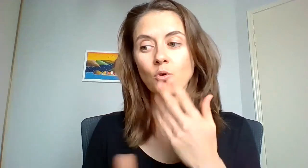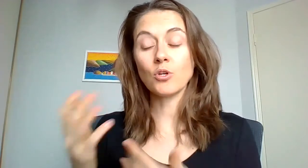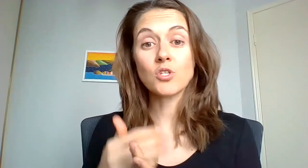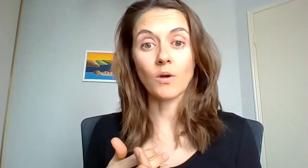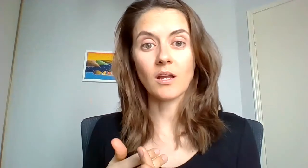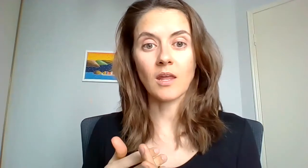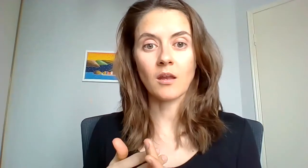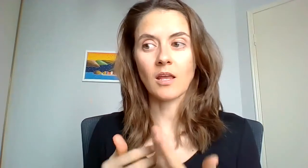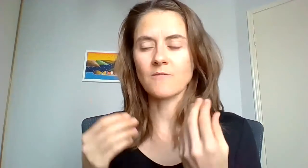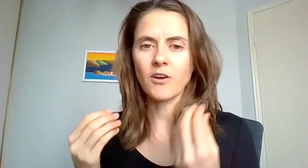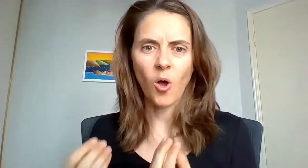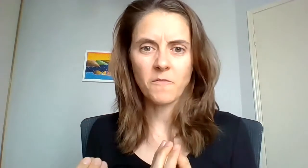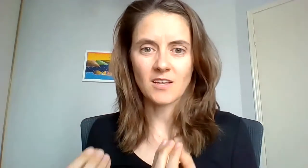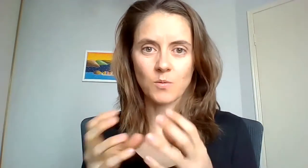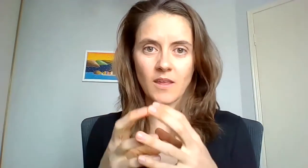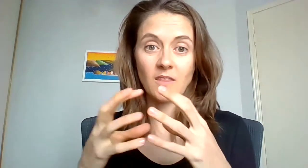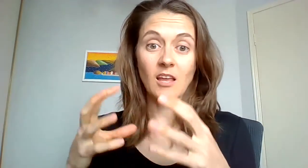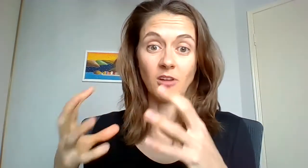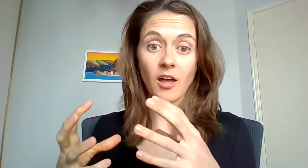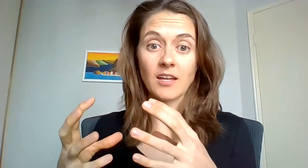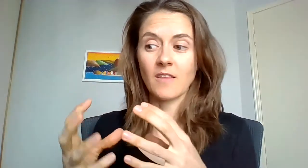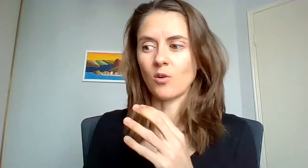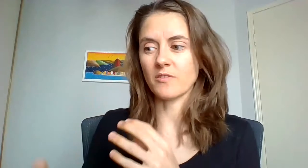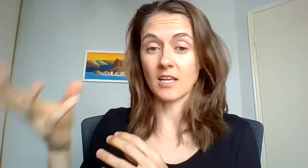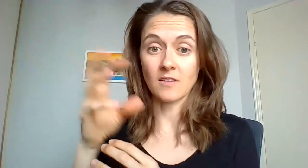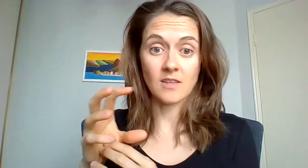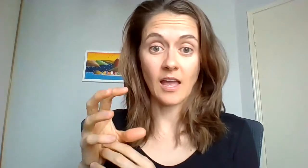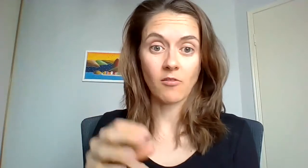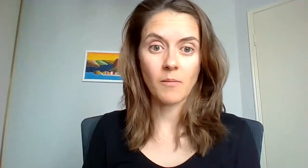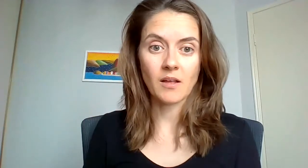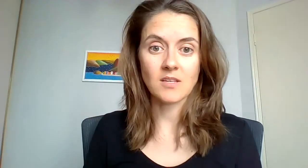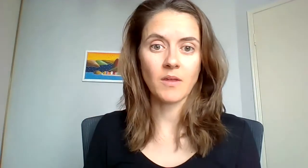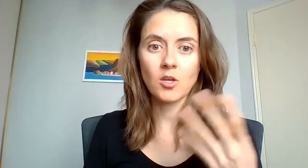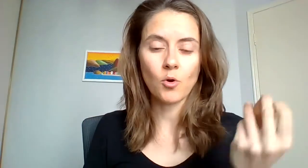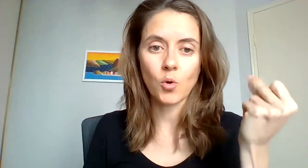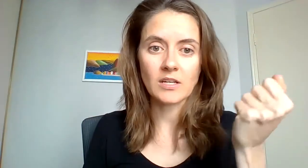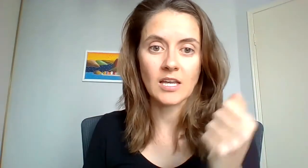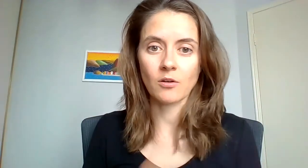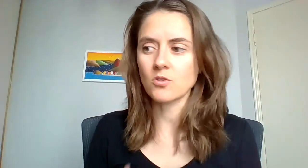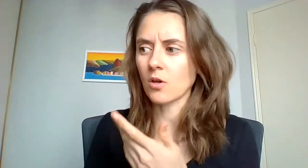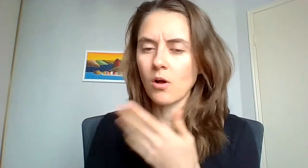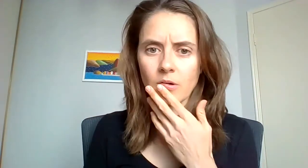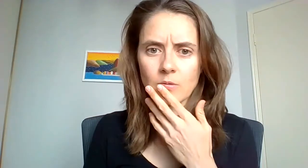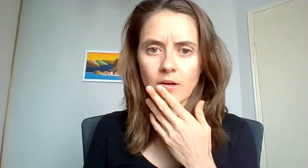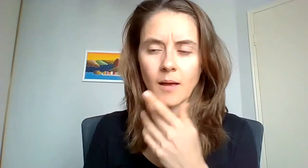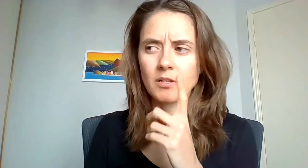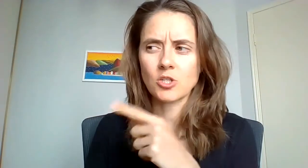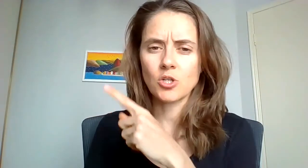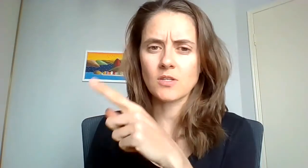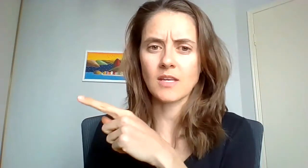more you do it then it's very obvious when they're in their light and then all of a sudden they're angry about something you're more quick to get onto it oh what happened did you just